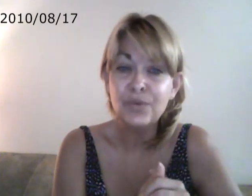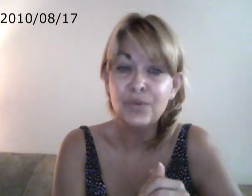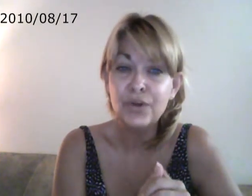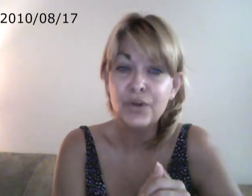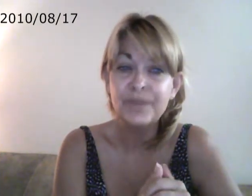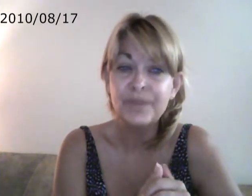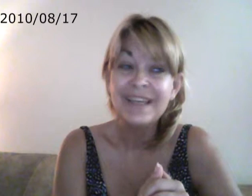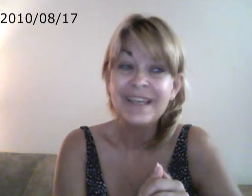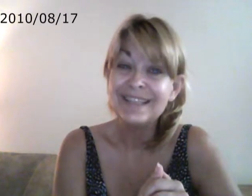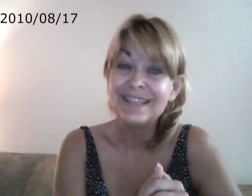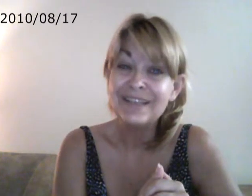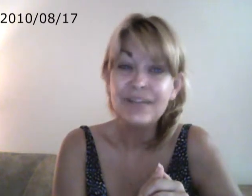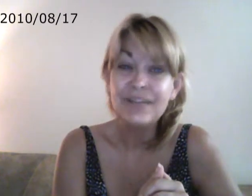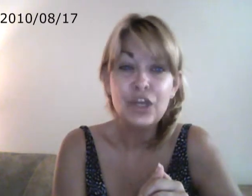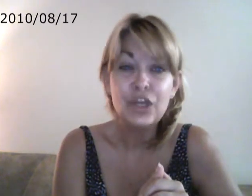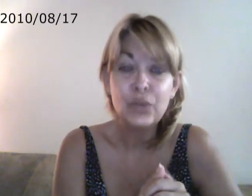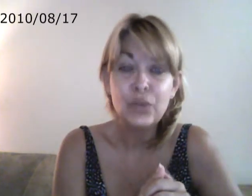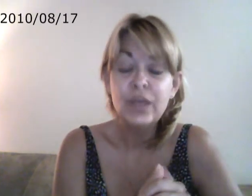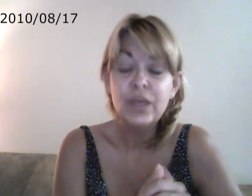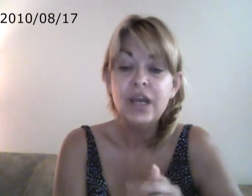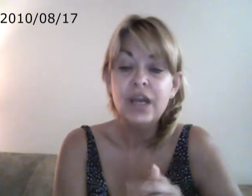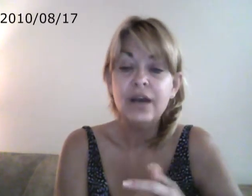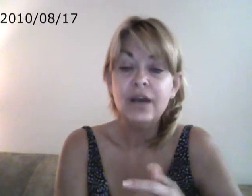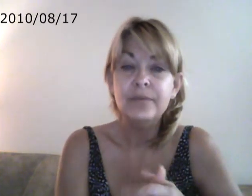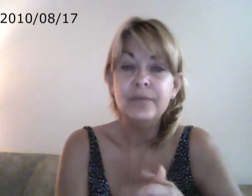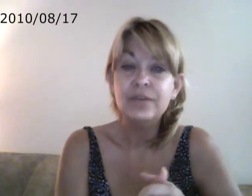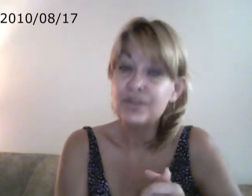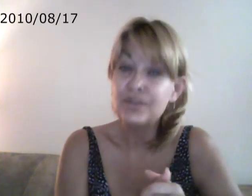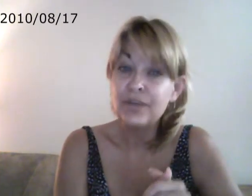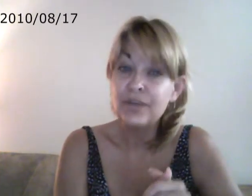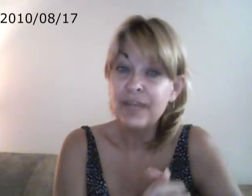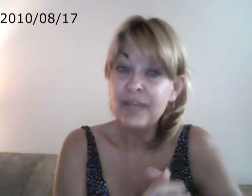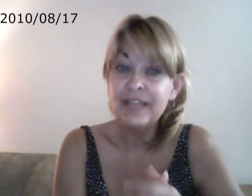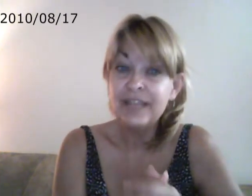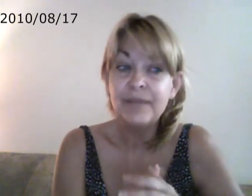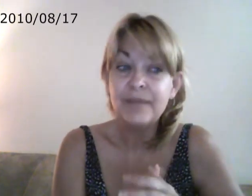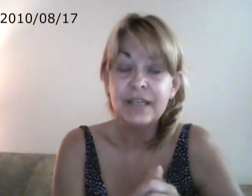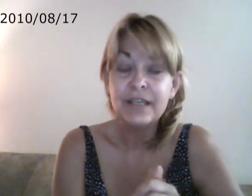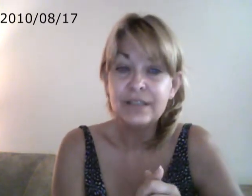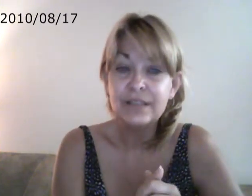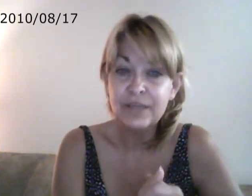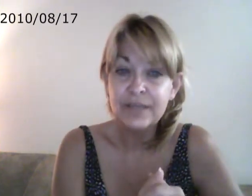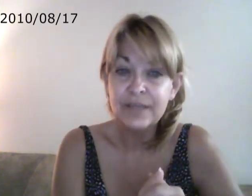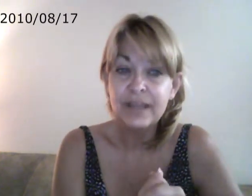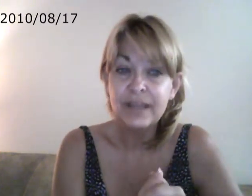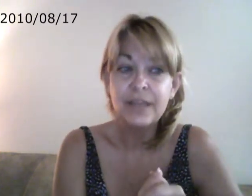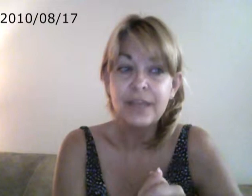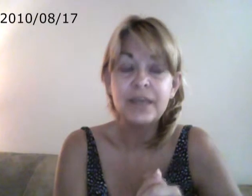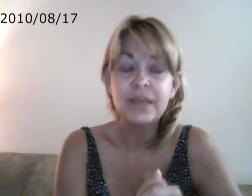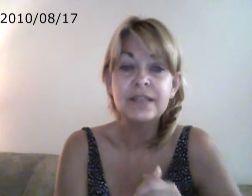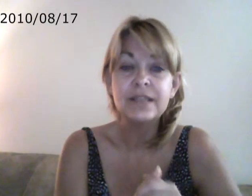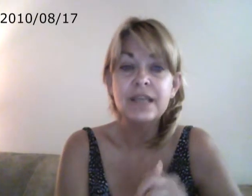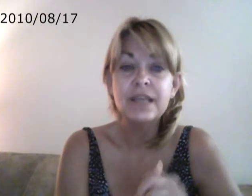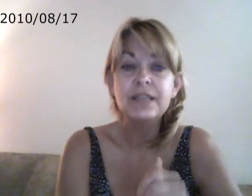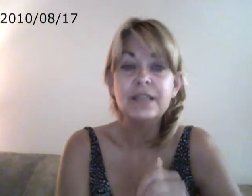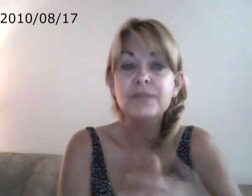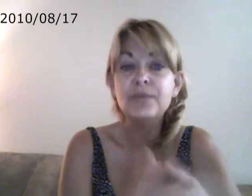worker. Is it healthy? No. You're destroying your planet by doing something like that because these people